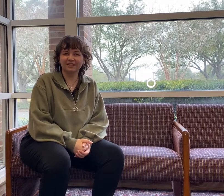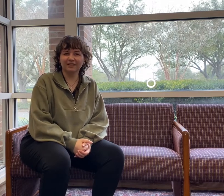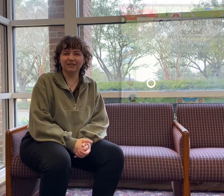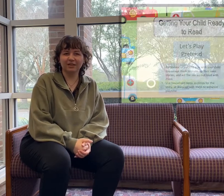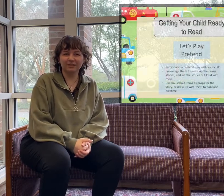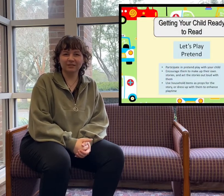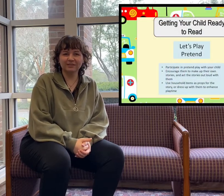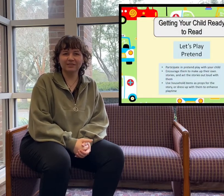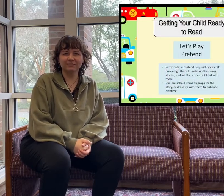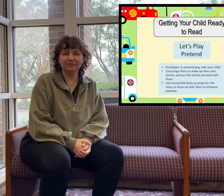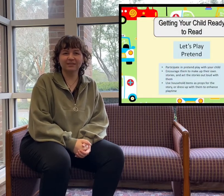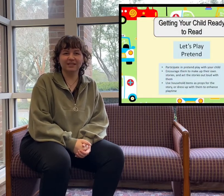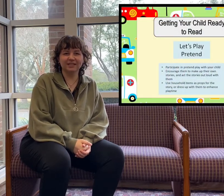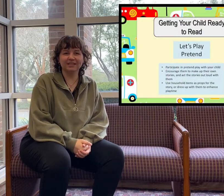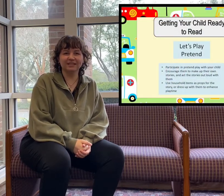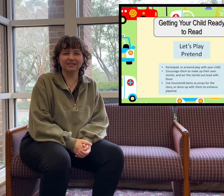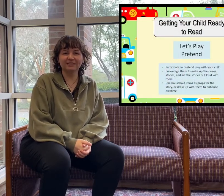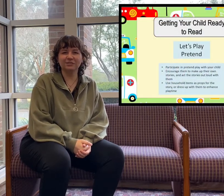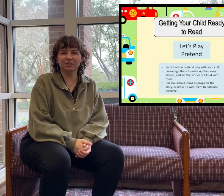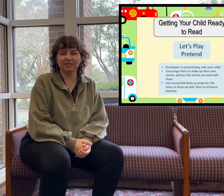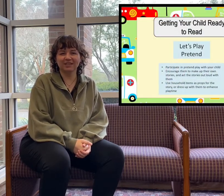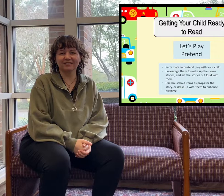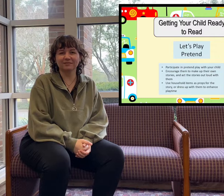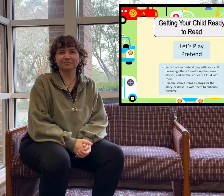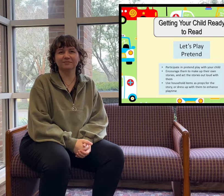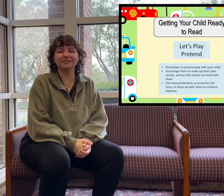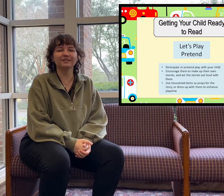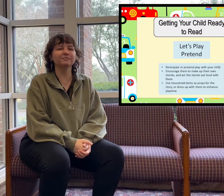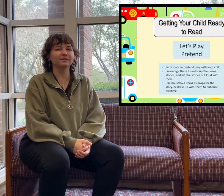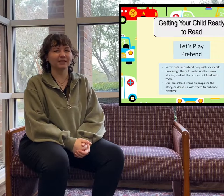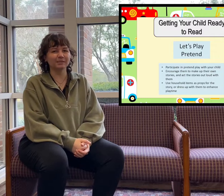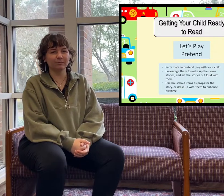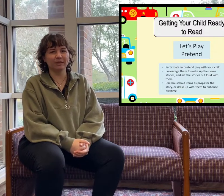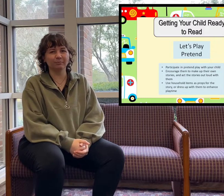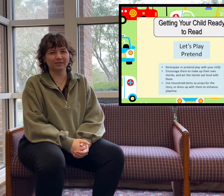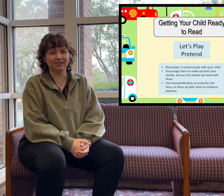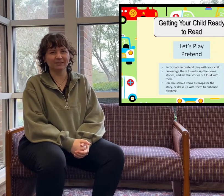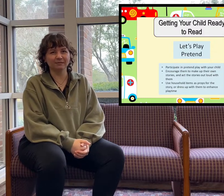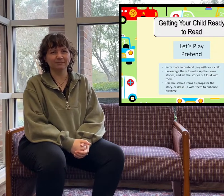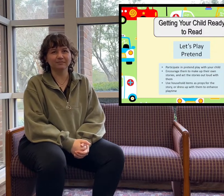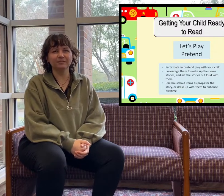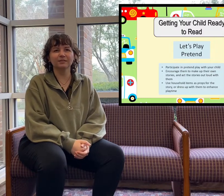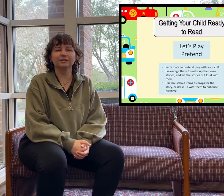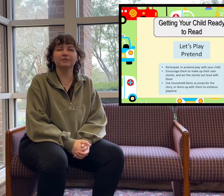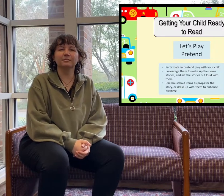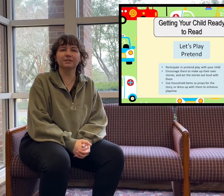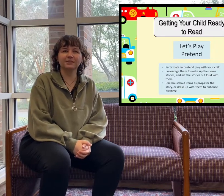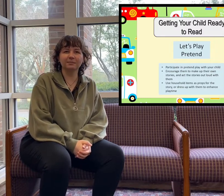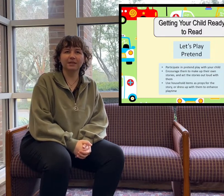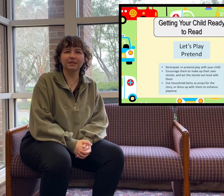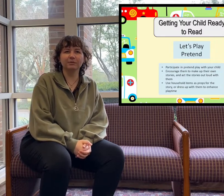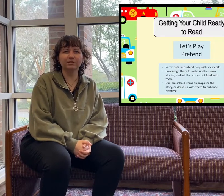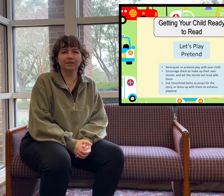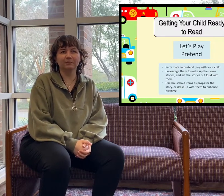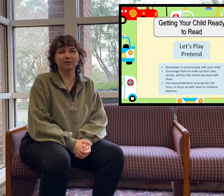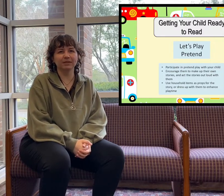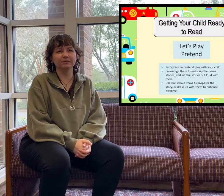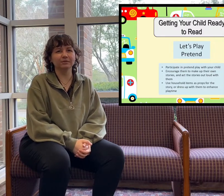Our literacy tip for today is talking. Let's play pretend. Participate in pretend play with your